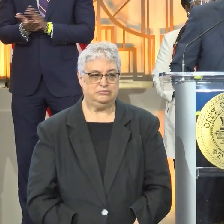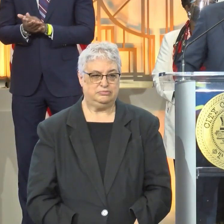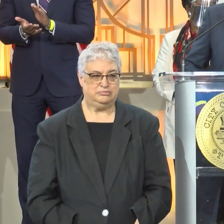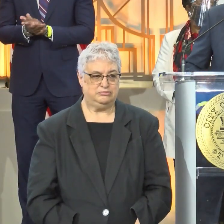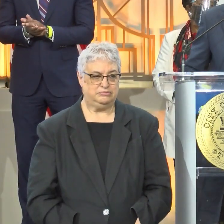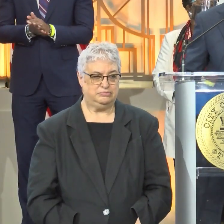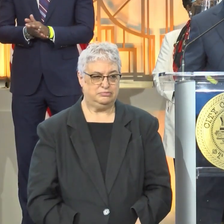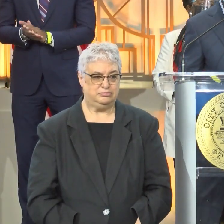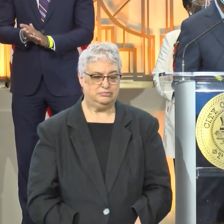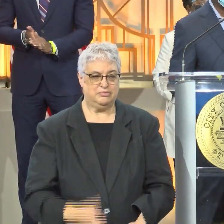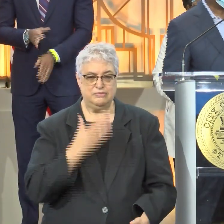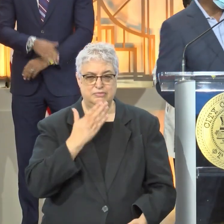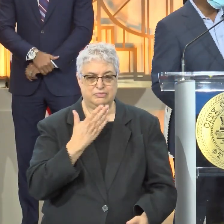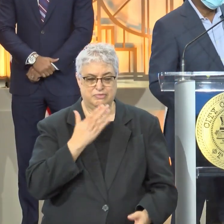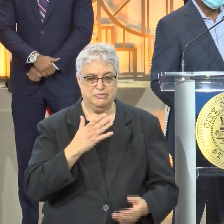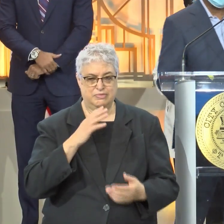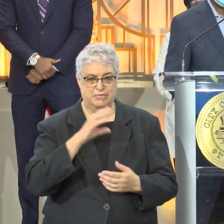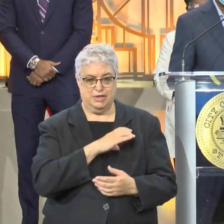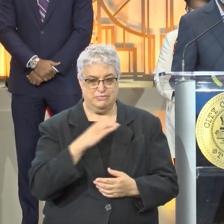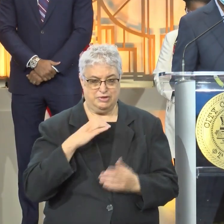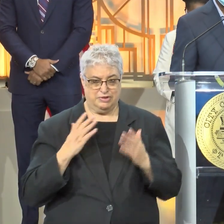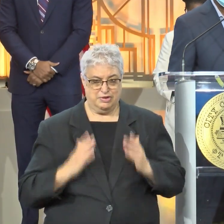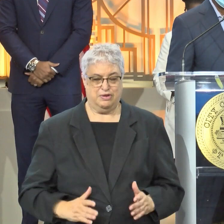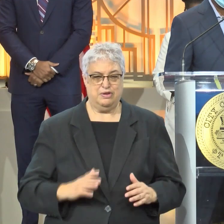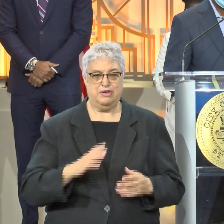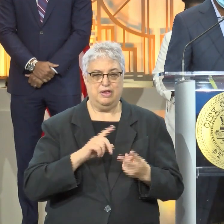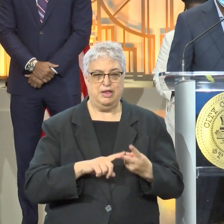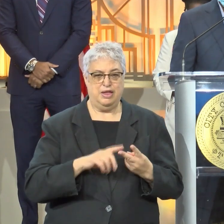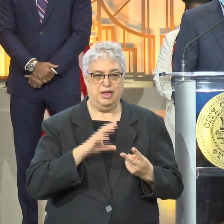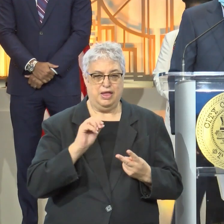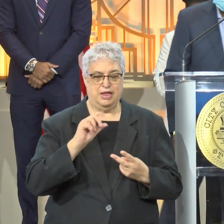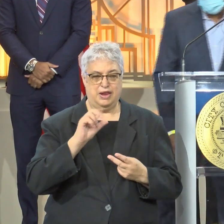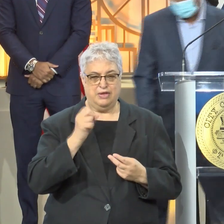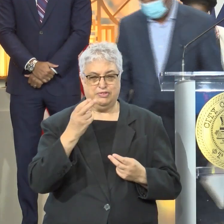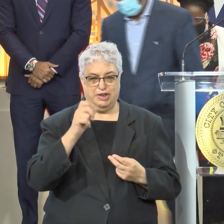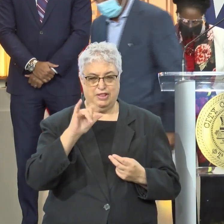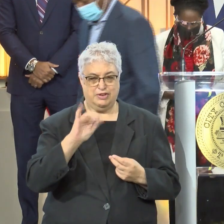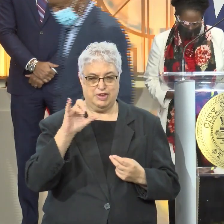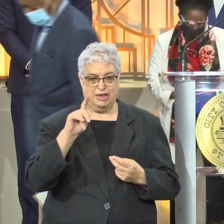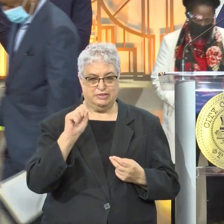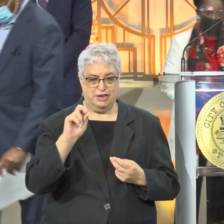Thank you, Commissioner Rodney Ellis. And thank you, Lee Vela. And now let me bring on Congresswoman Sheila Jackson Lee.